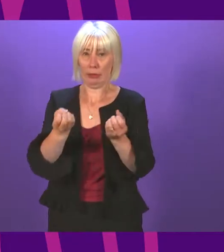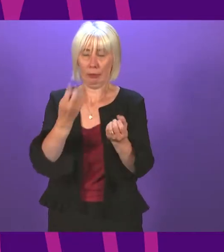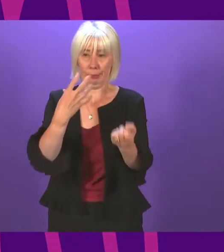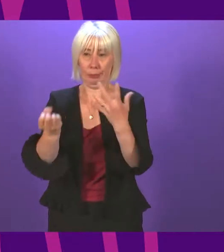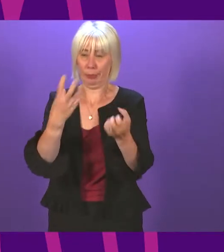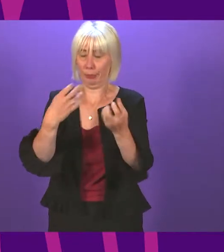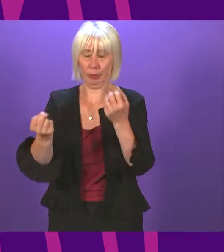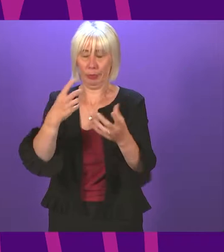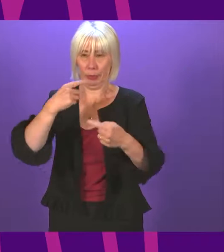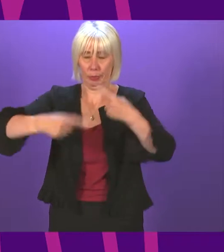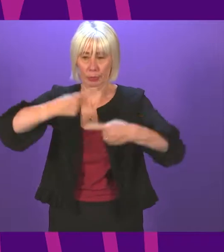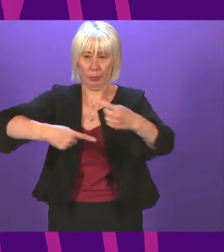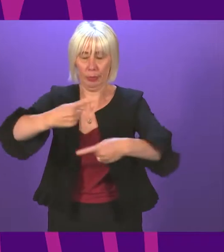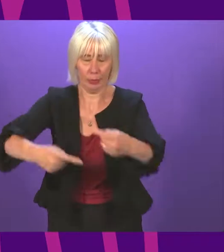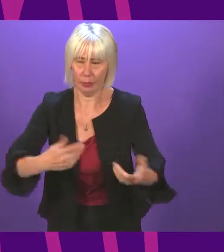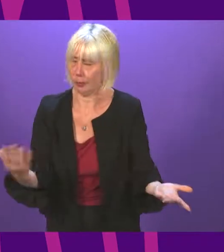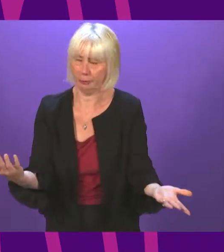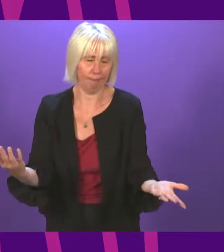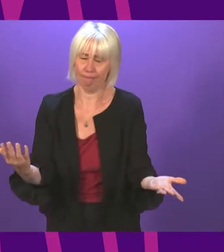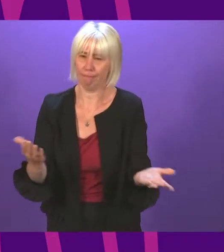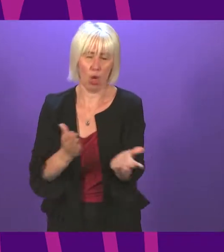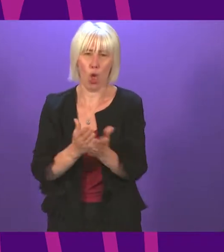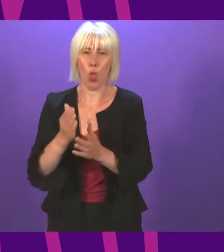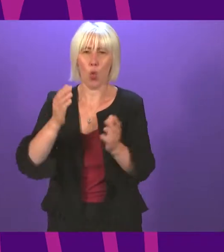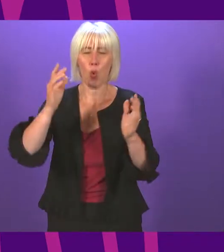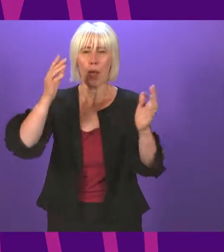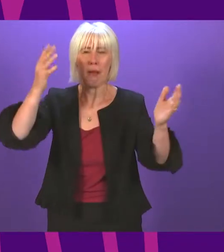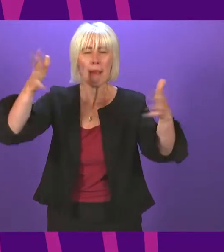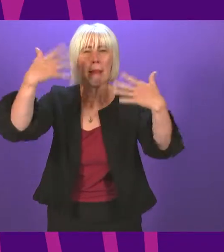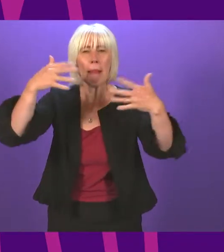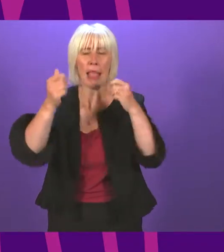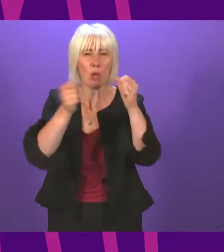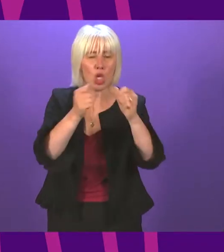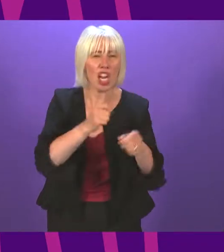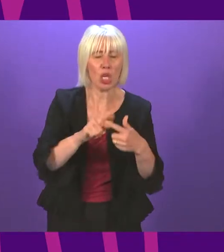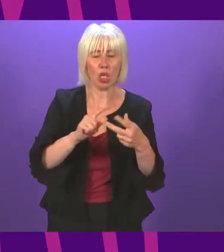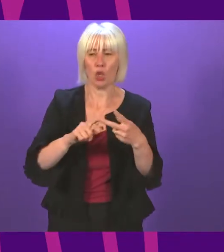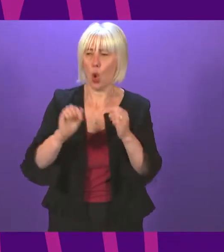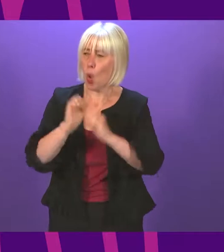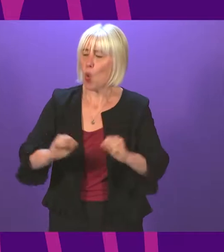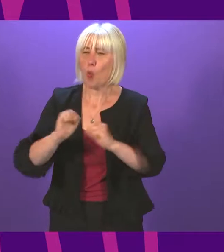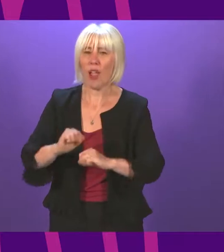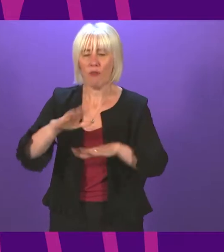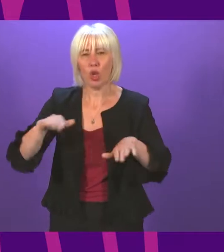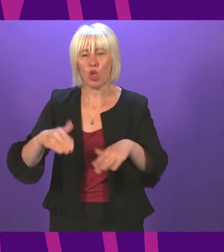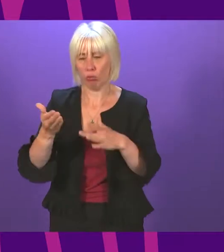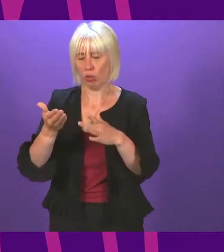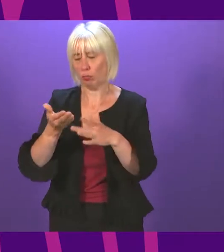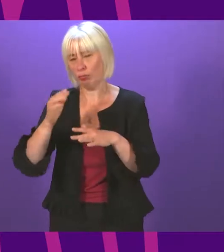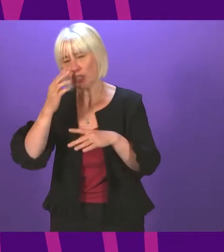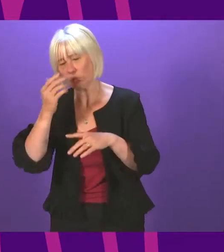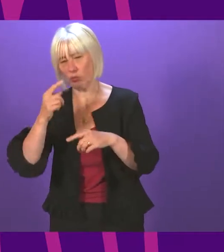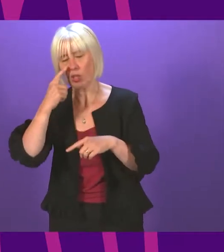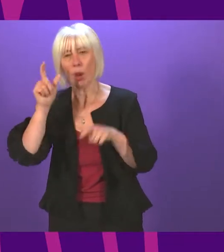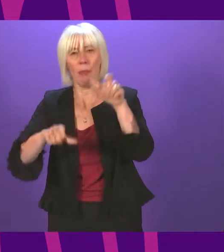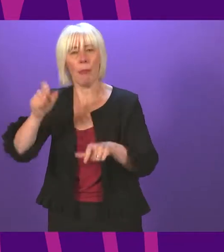public policy in this country. In the climate change emergency, the waits for child and adolescent mental health services,